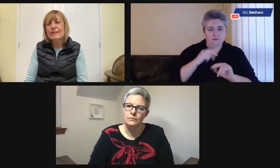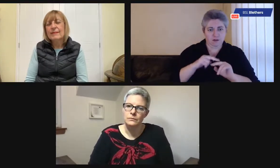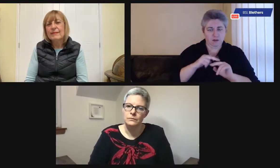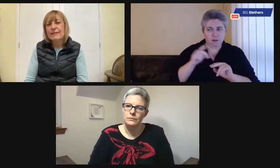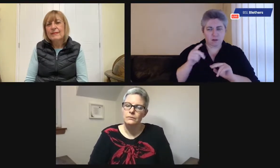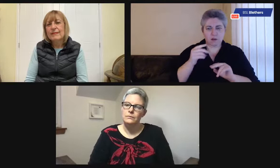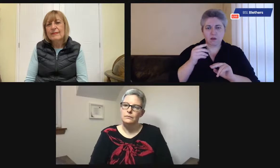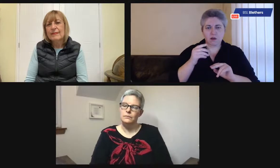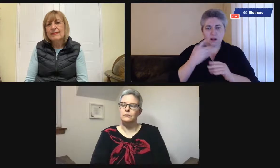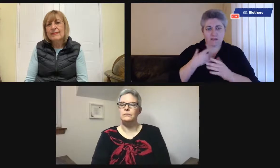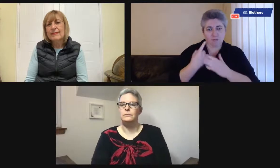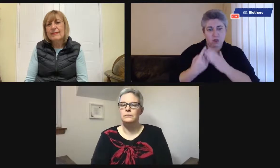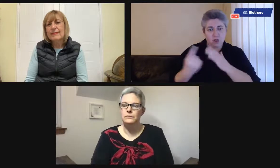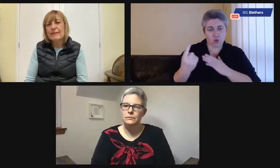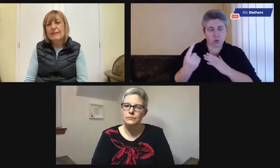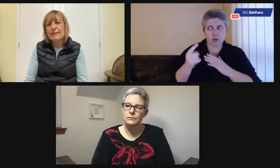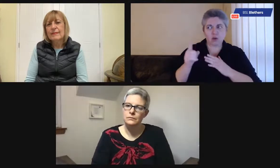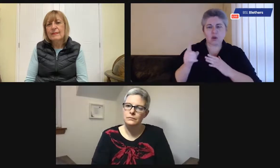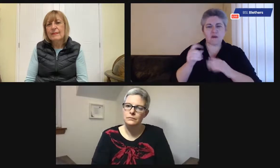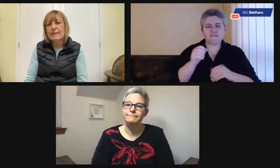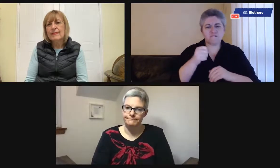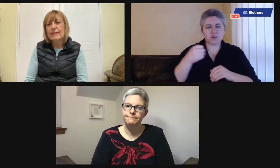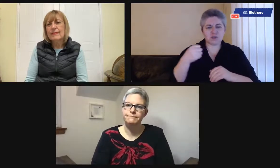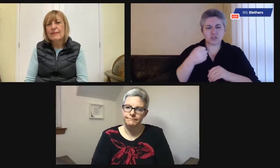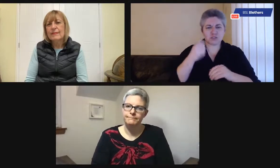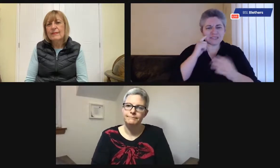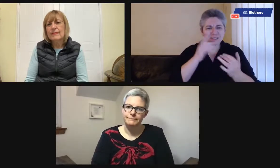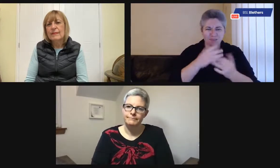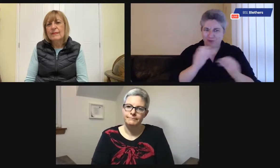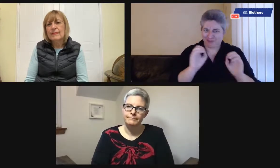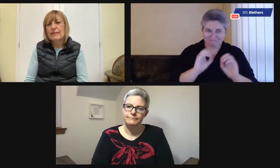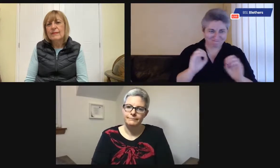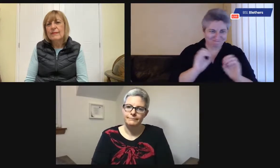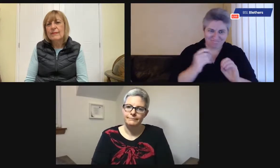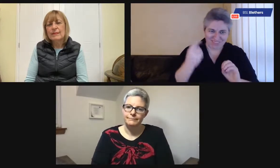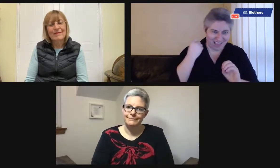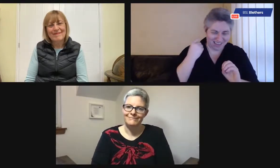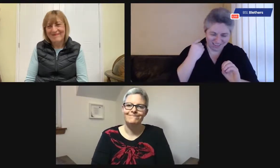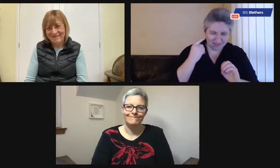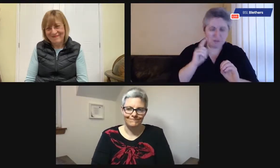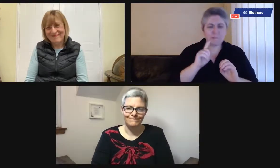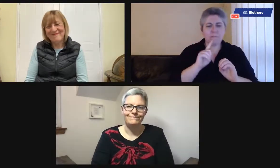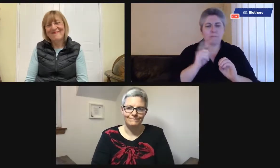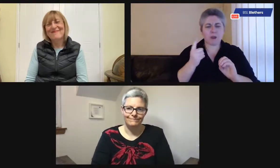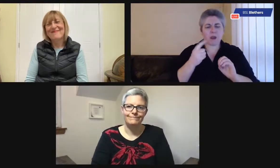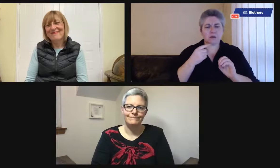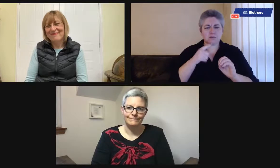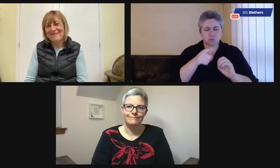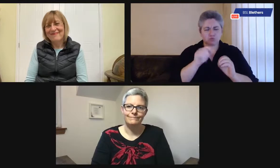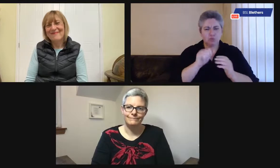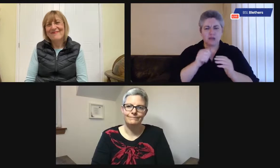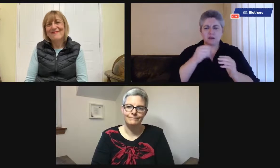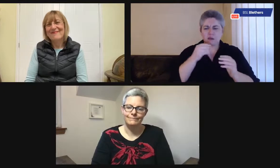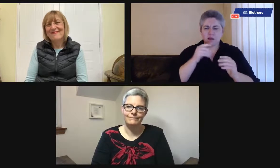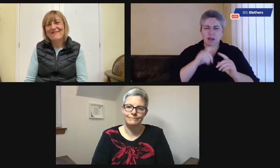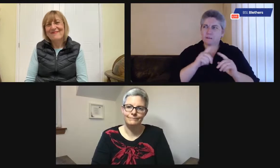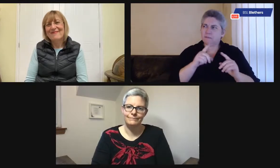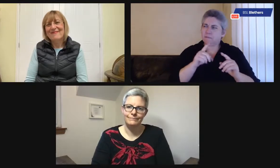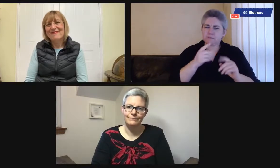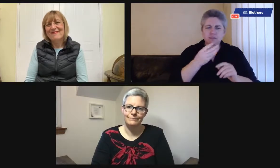Okay, so I remember, yeah, with my father, who was on his own, and we didn't have to eat through fridges back in the day. But